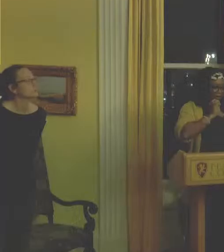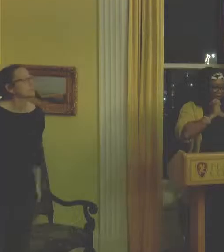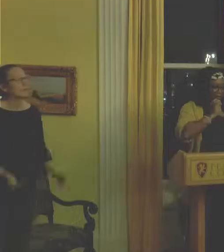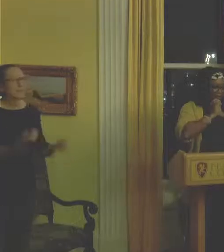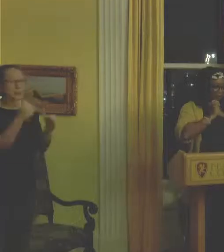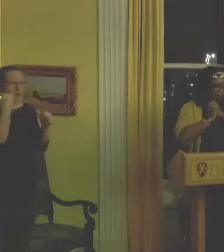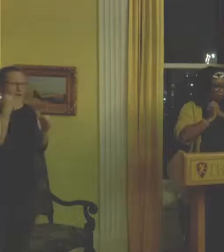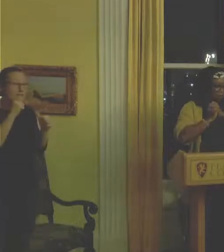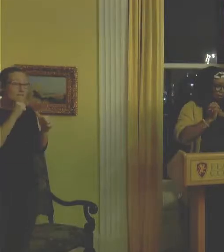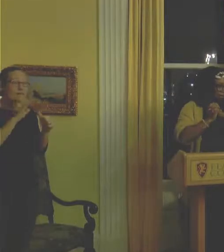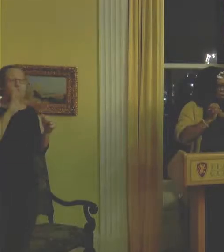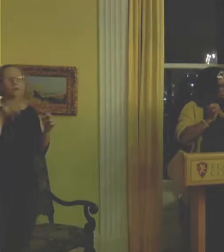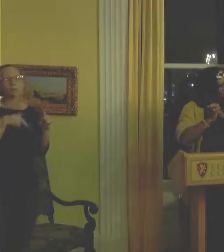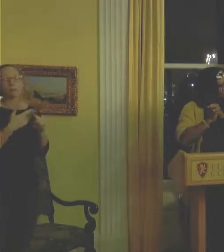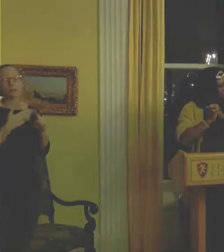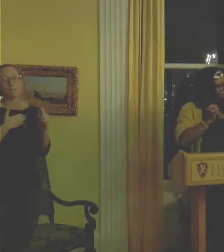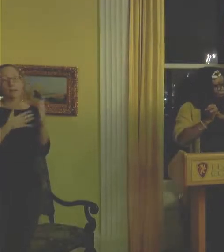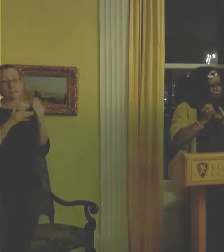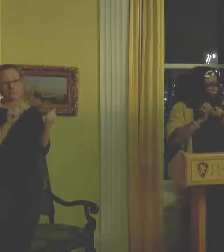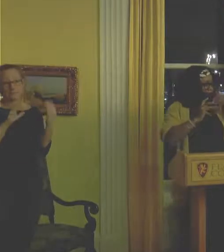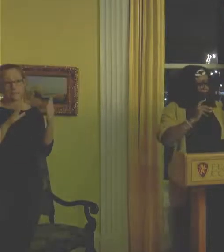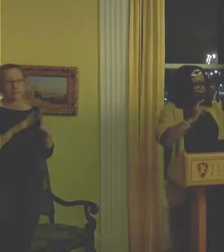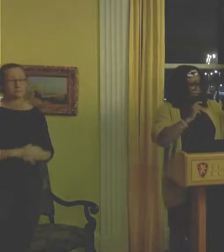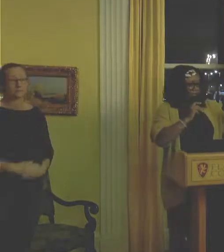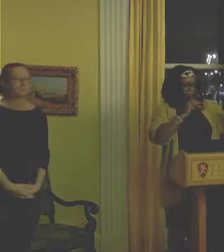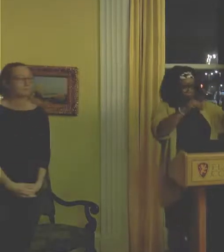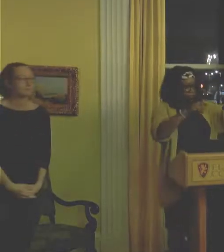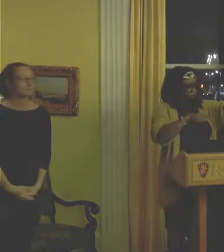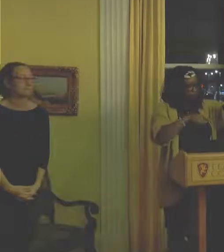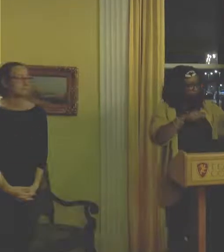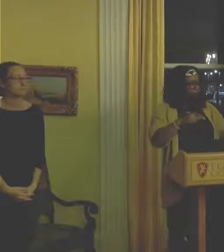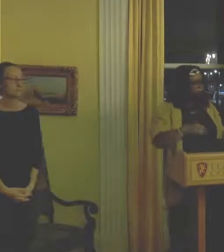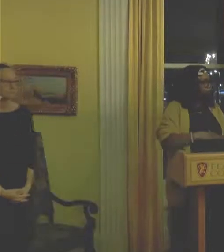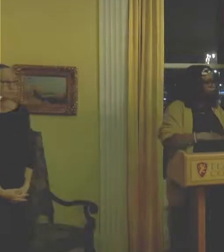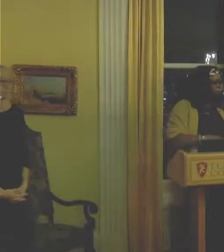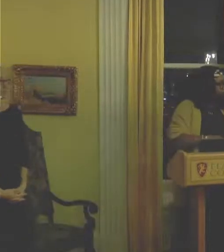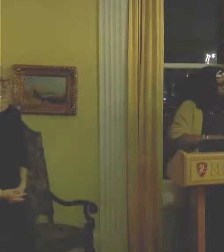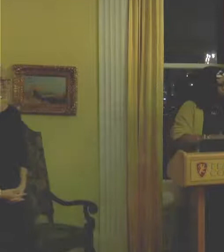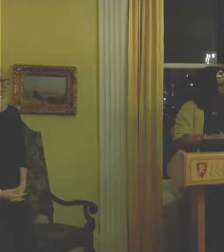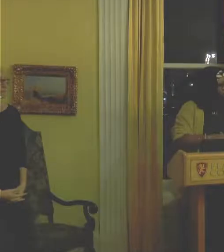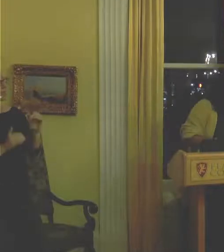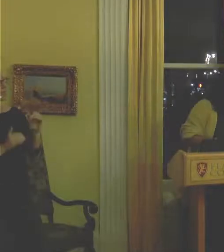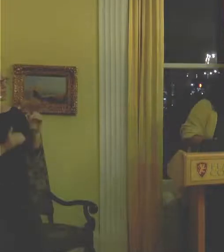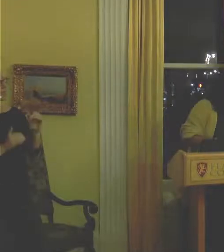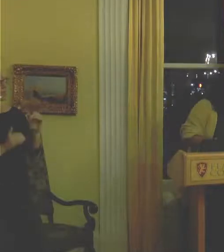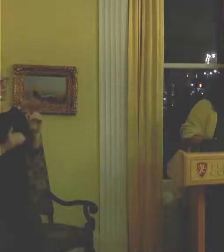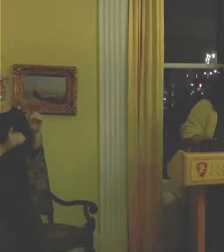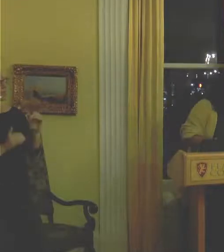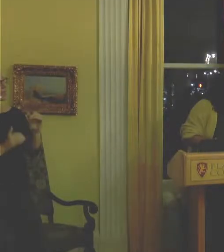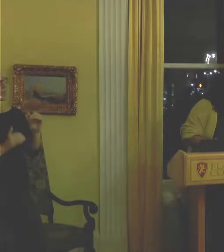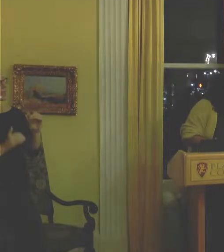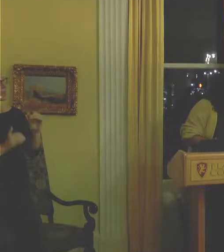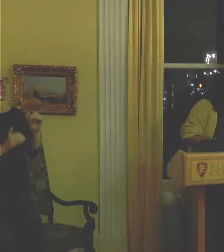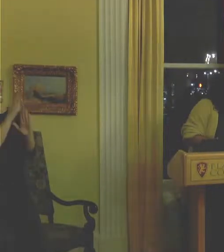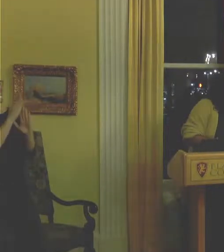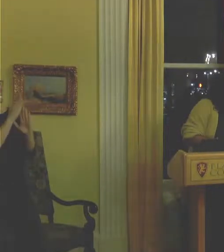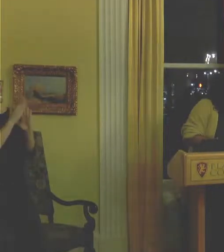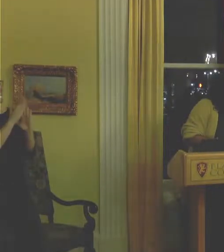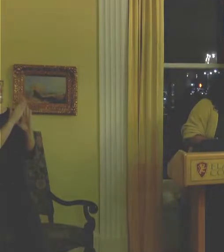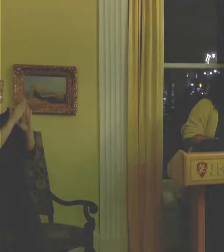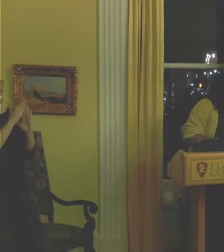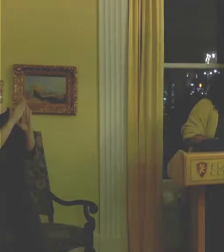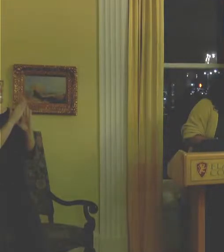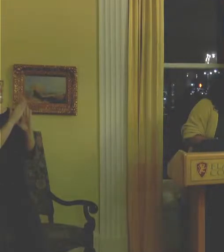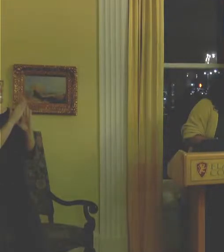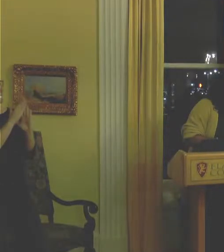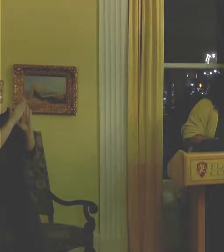If not, I'll just kind of talk about my technique a little bit. So we'll start here. How it goes into painting. Like, do you set the